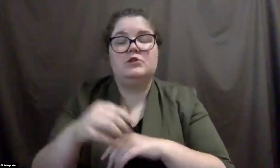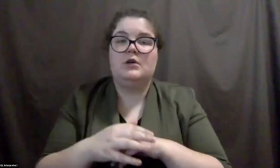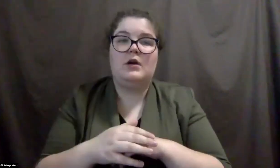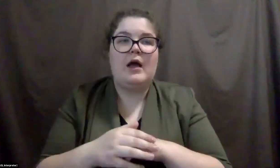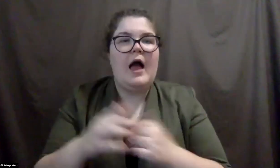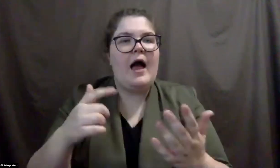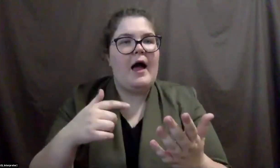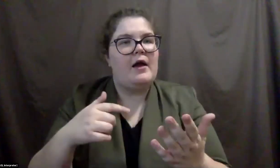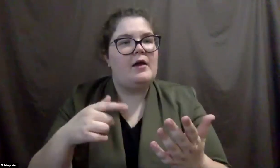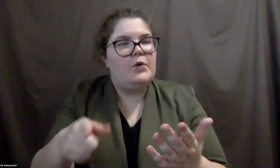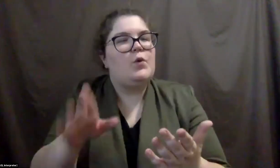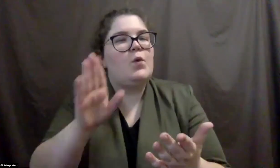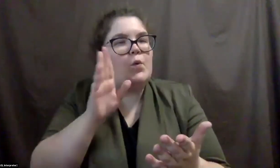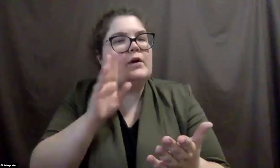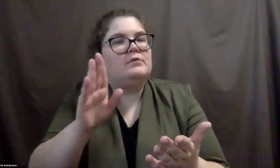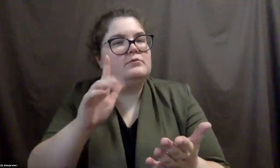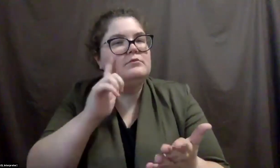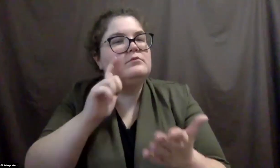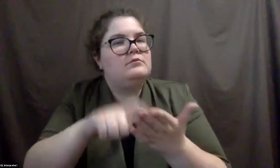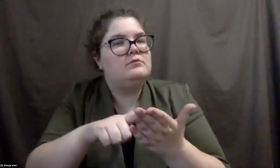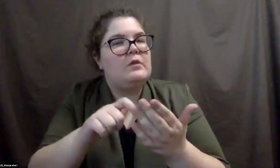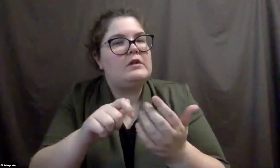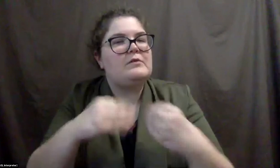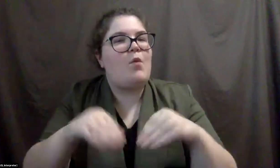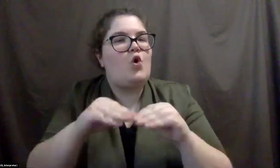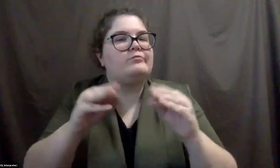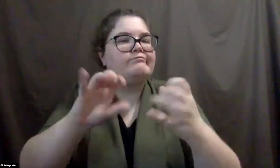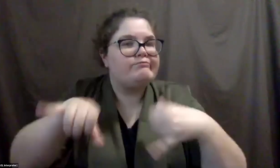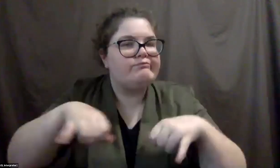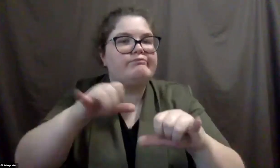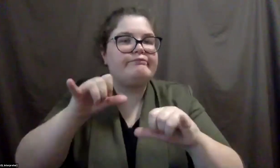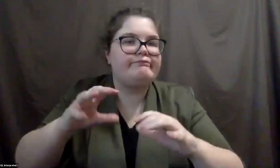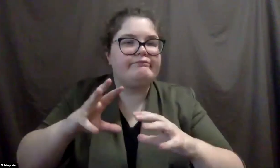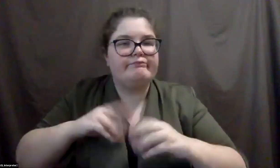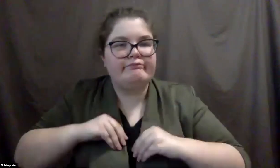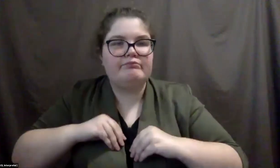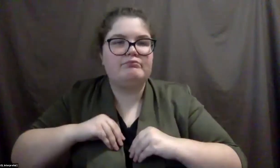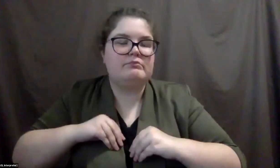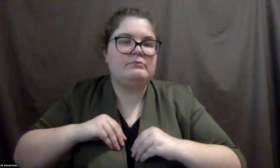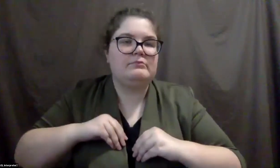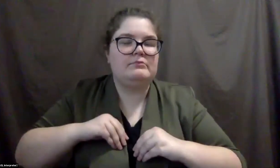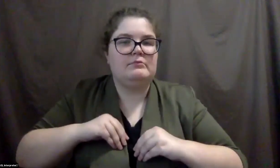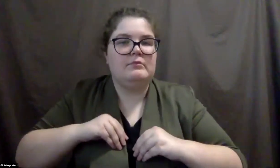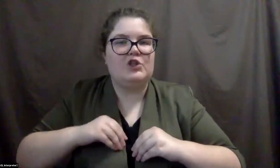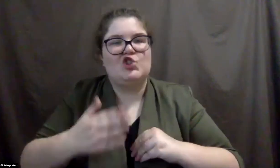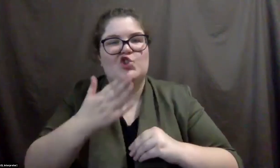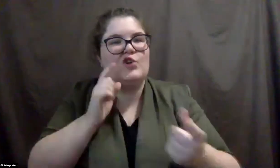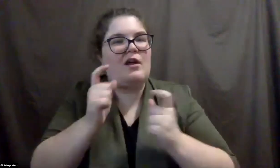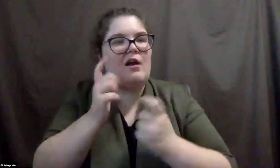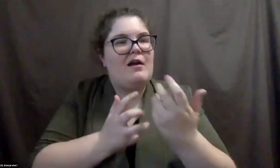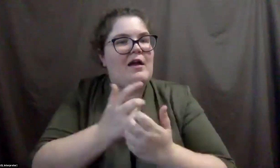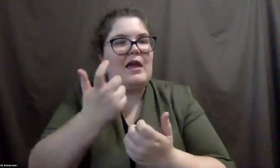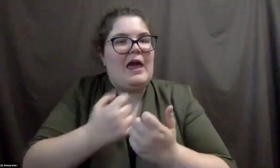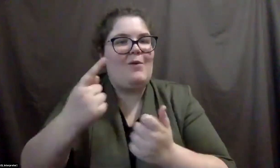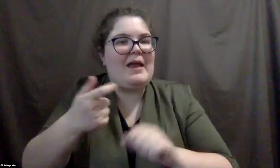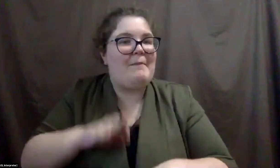that you'll find that that's, um, more of a universally welcomed, um, accommodation that, um, like I said, but